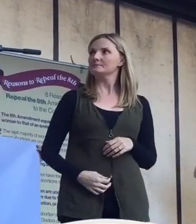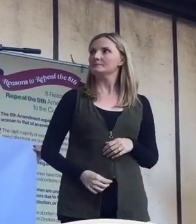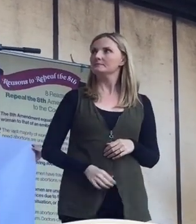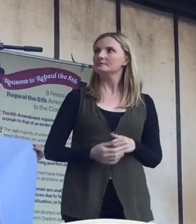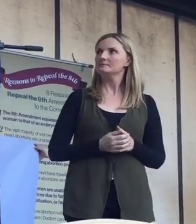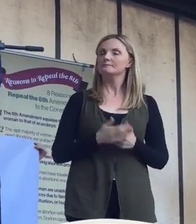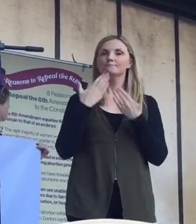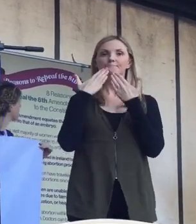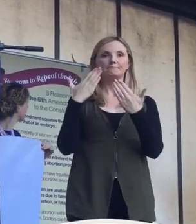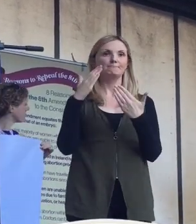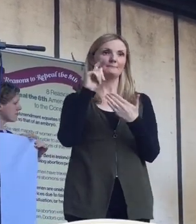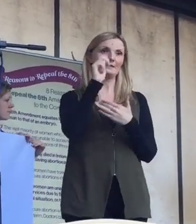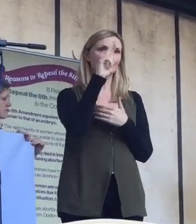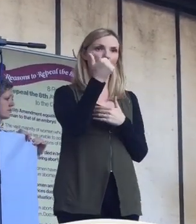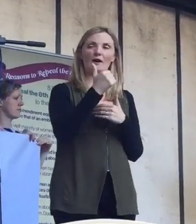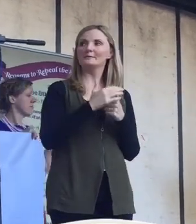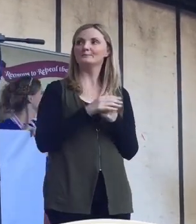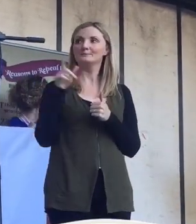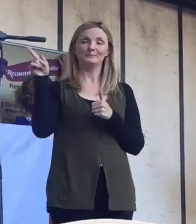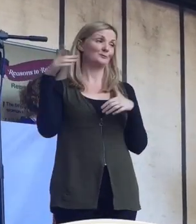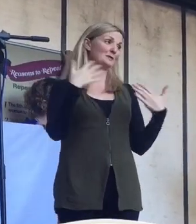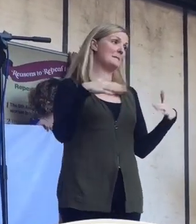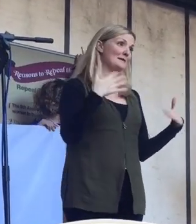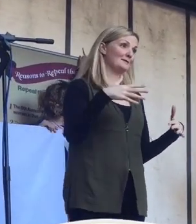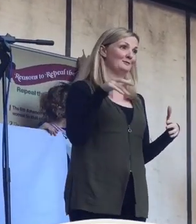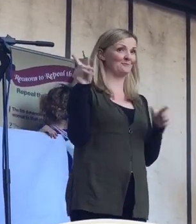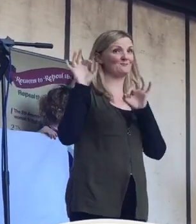Thanks Sarah. Isn't she amazing?